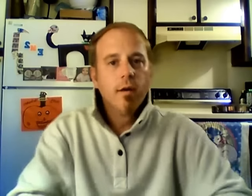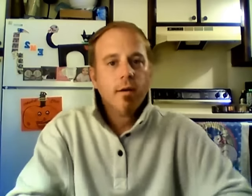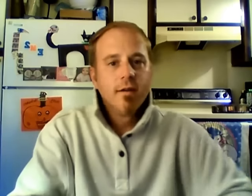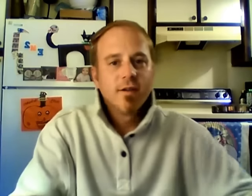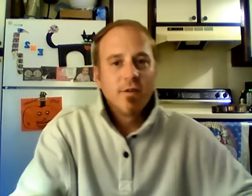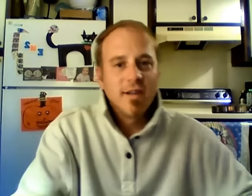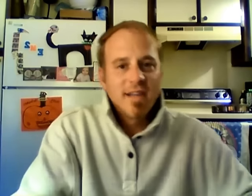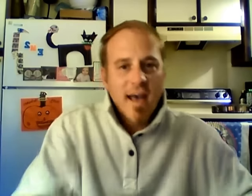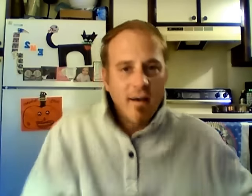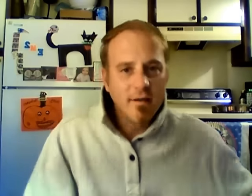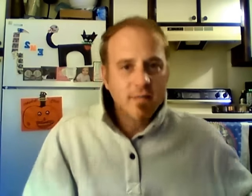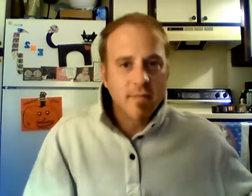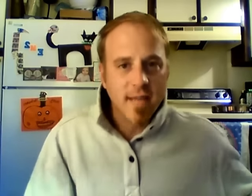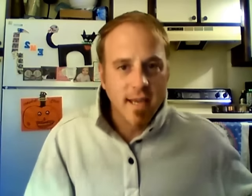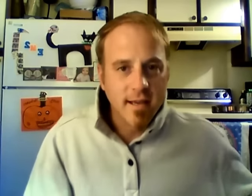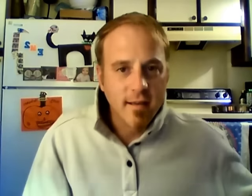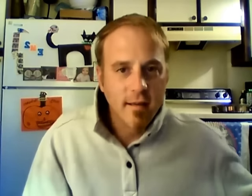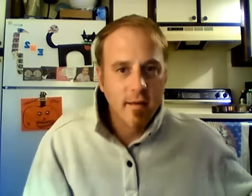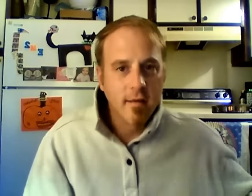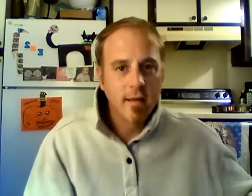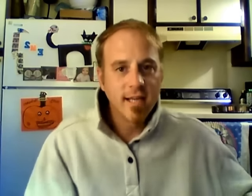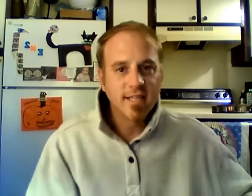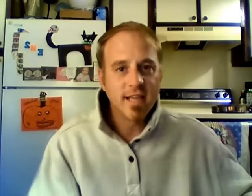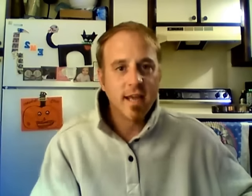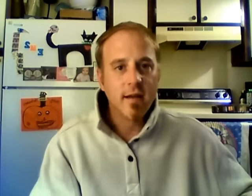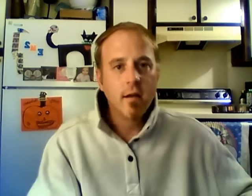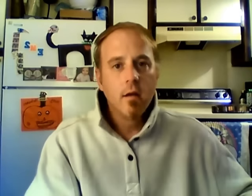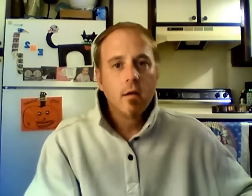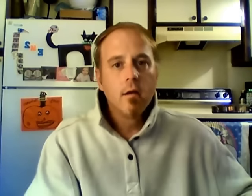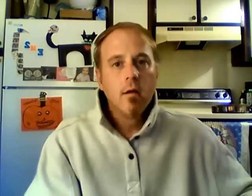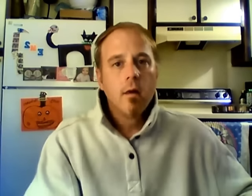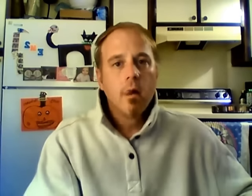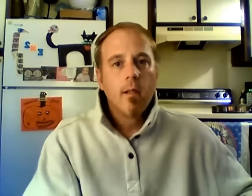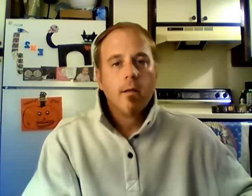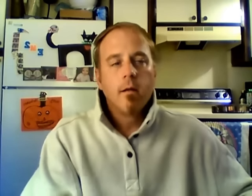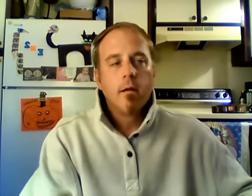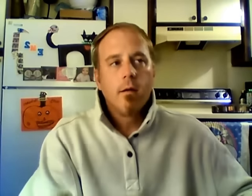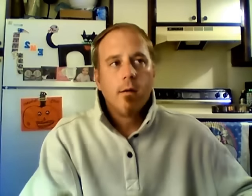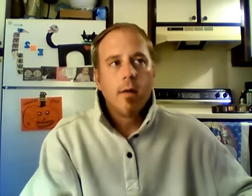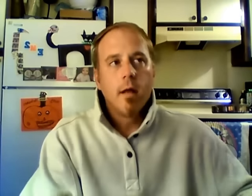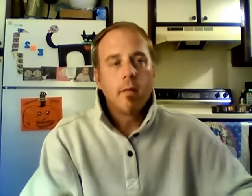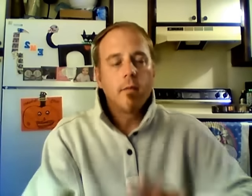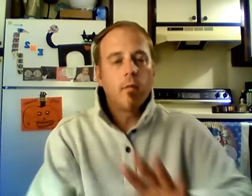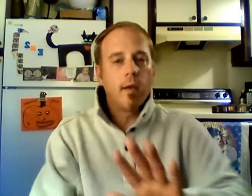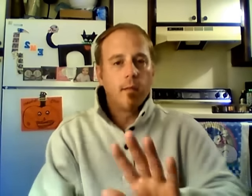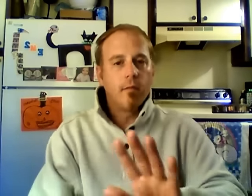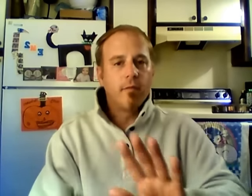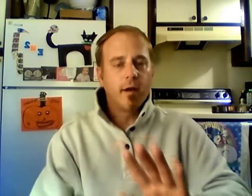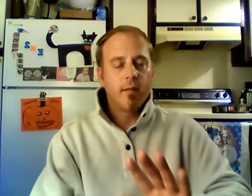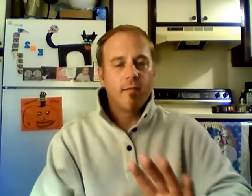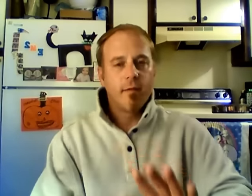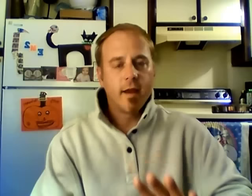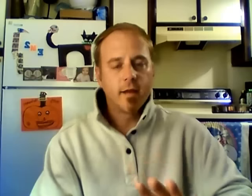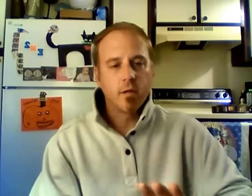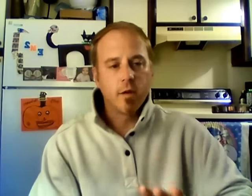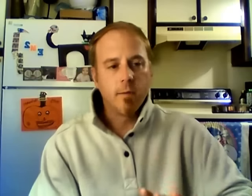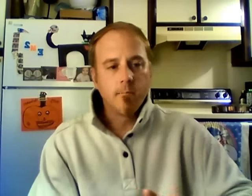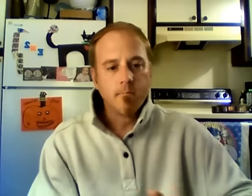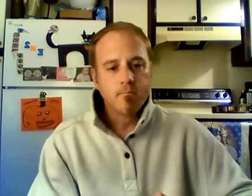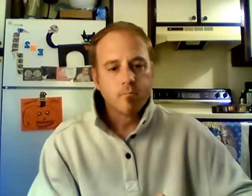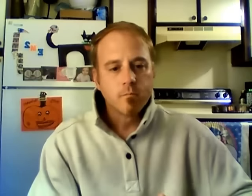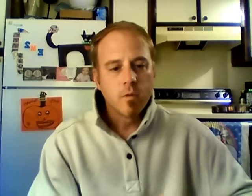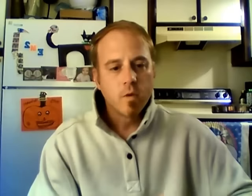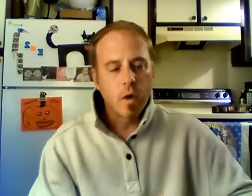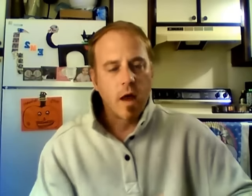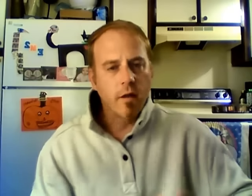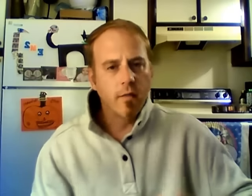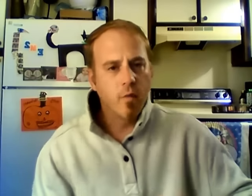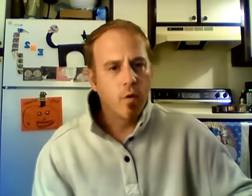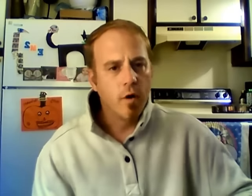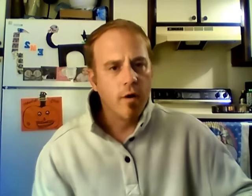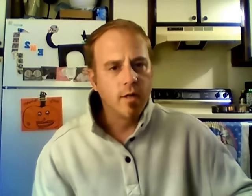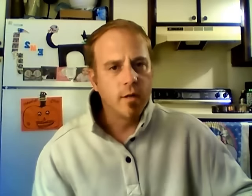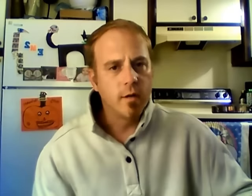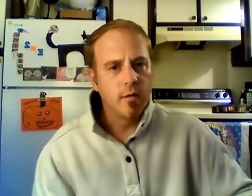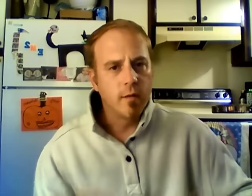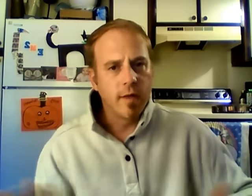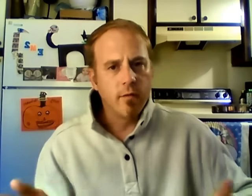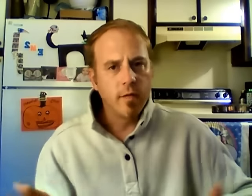So he tells me, he said, now wait, before I get to it, so we're out on the porch and we had